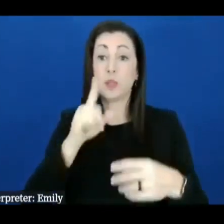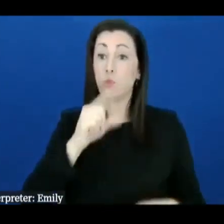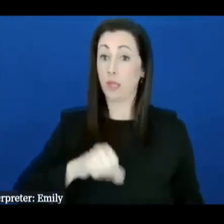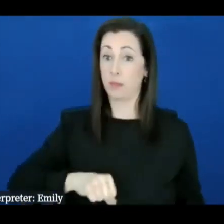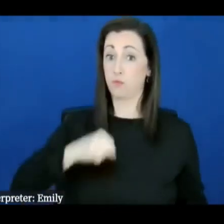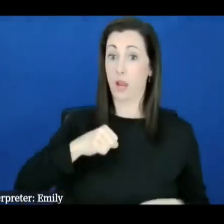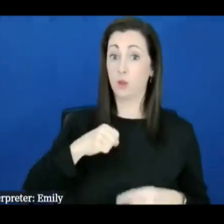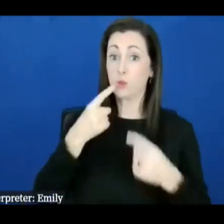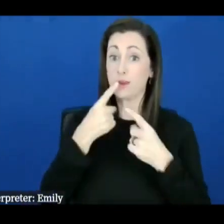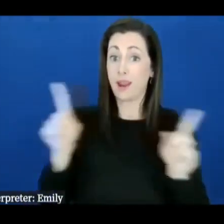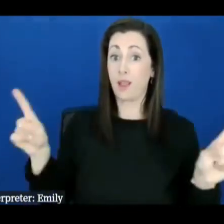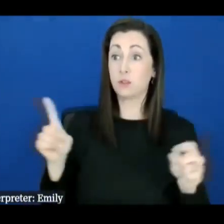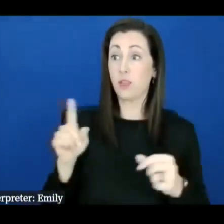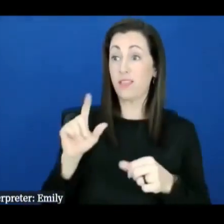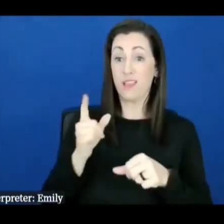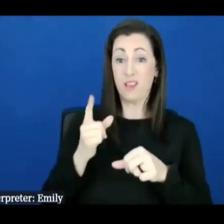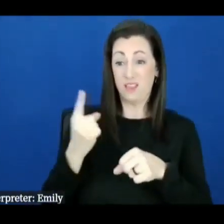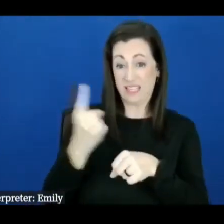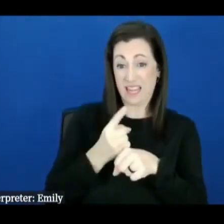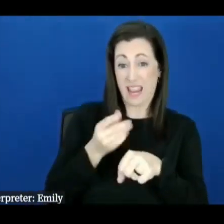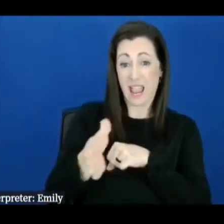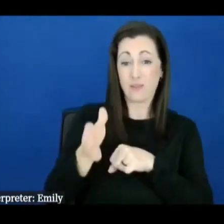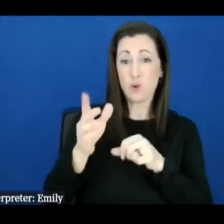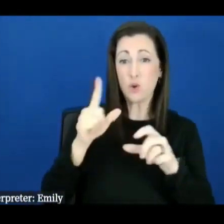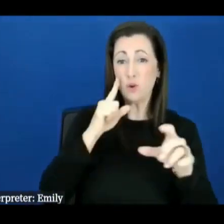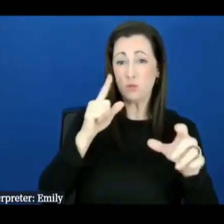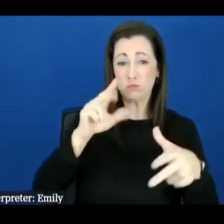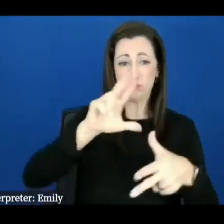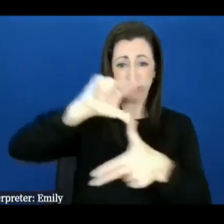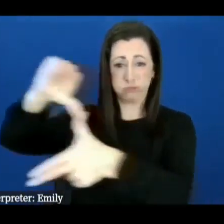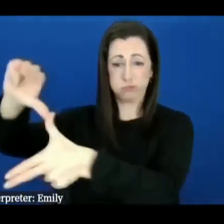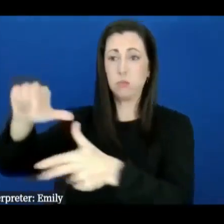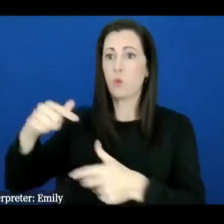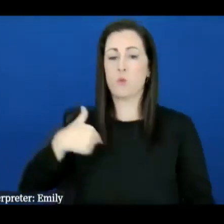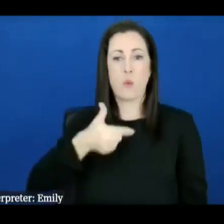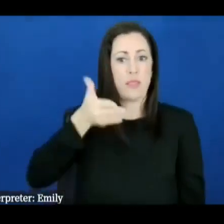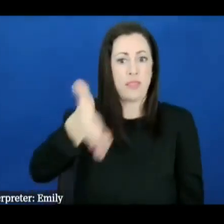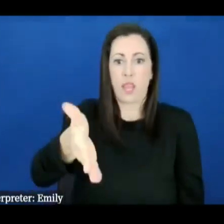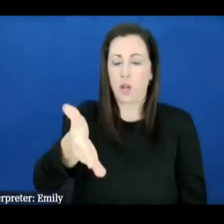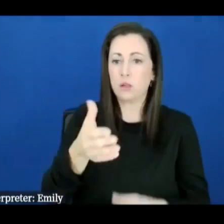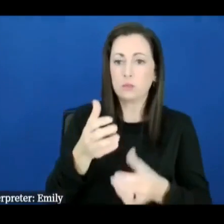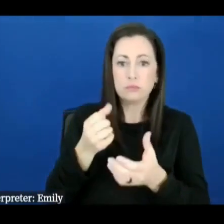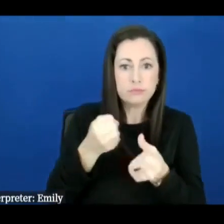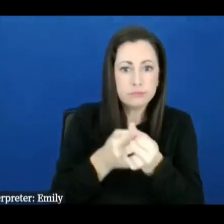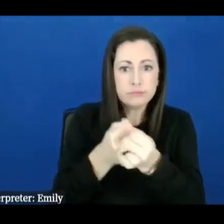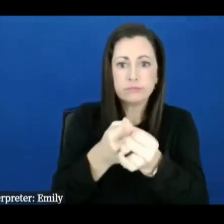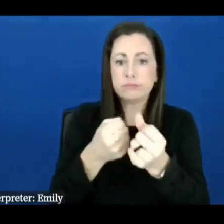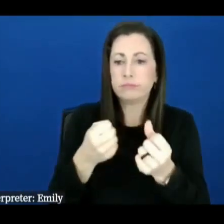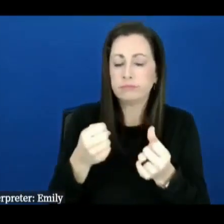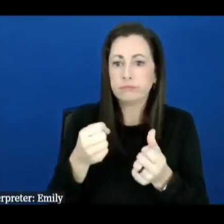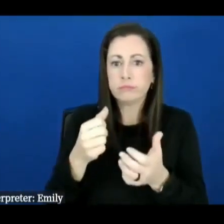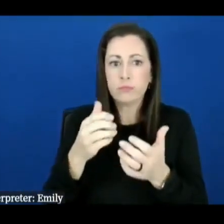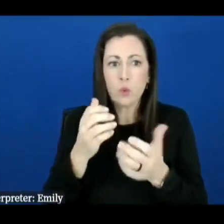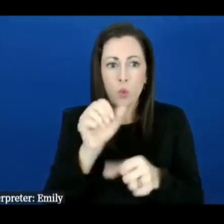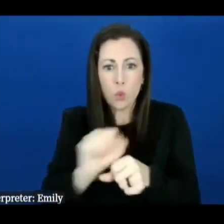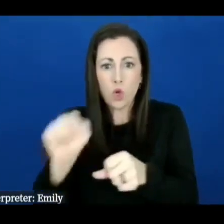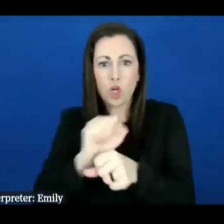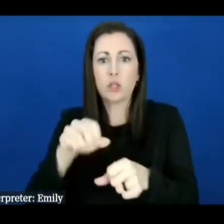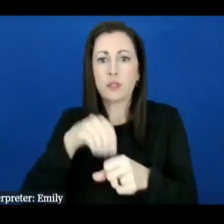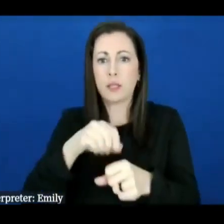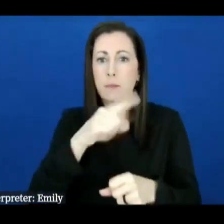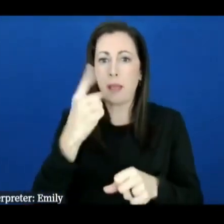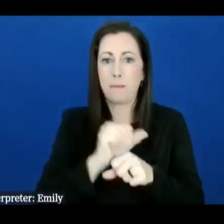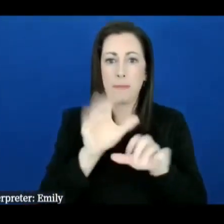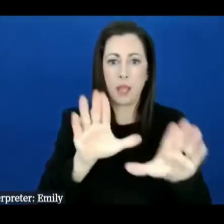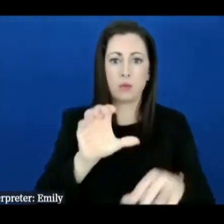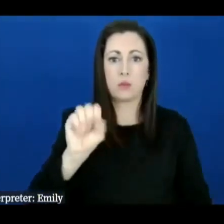we were boots on the ground supporting relief efforts in black mountain and swananoa we are currently providing